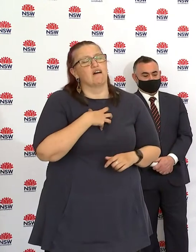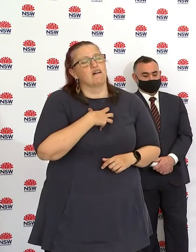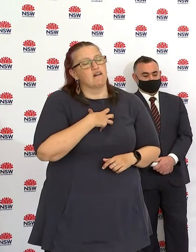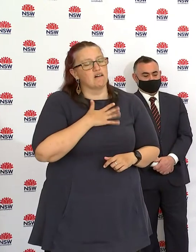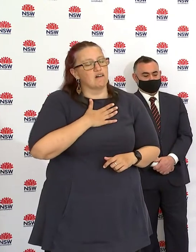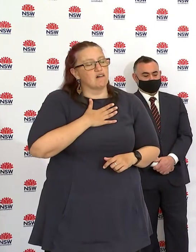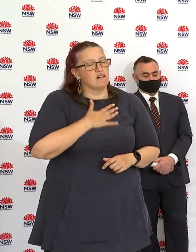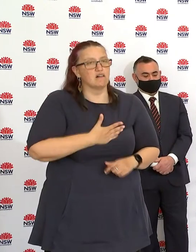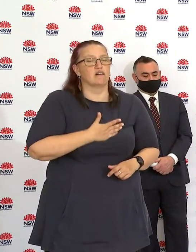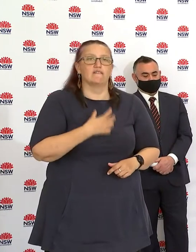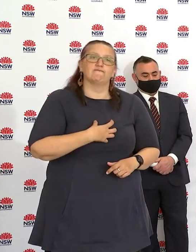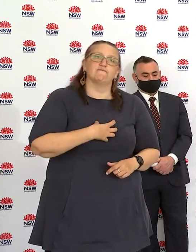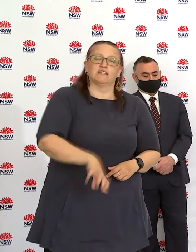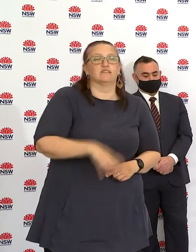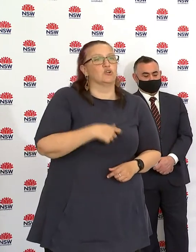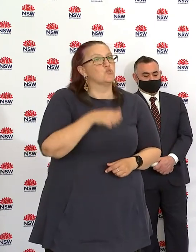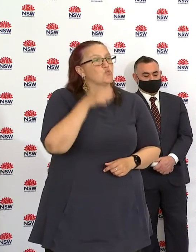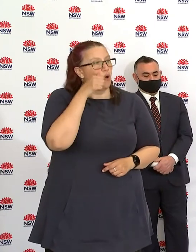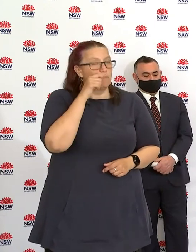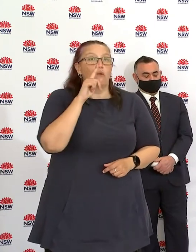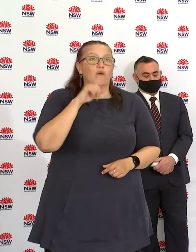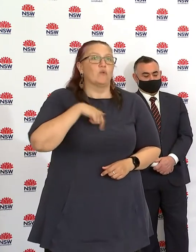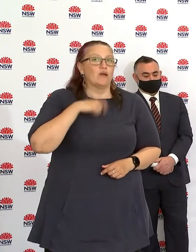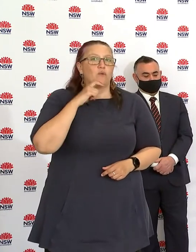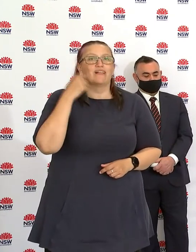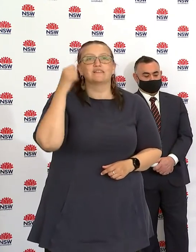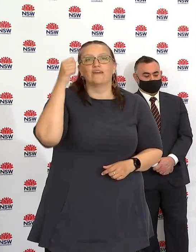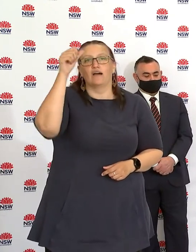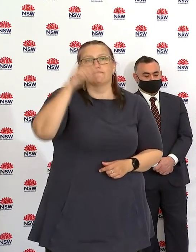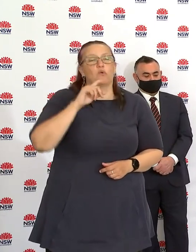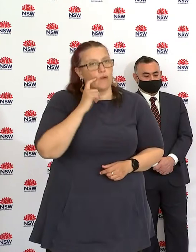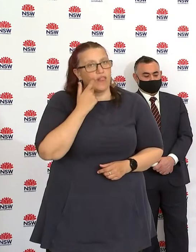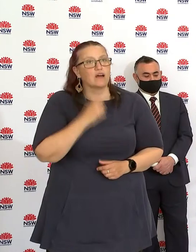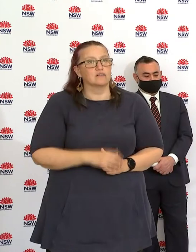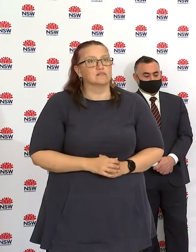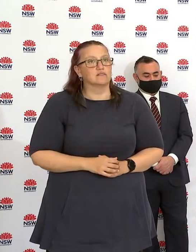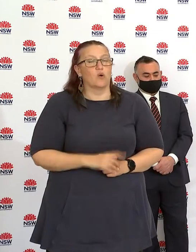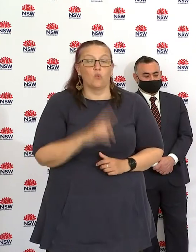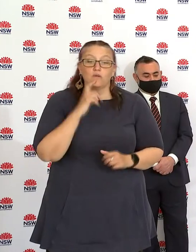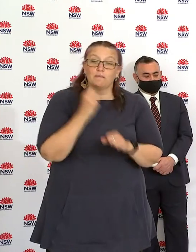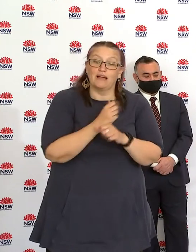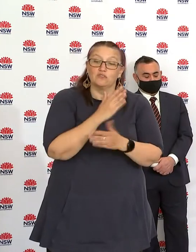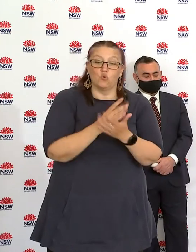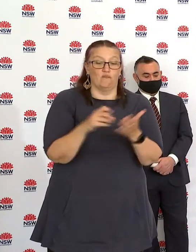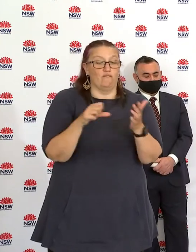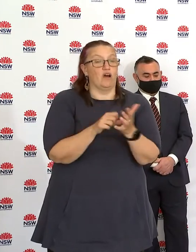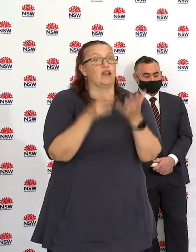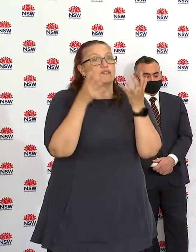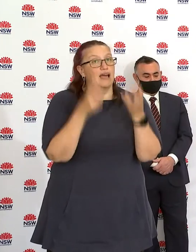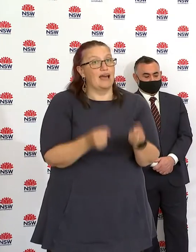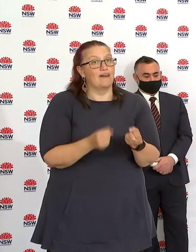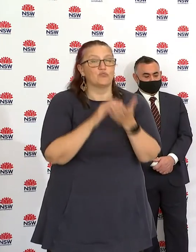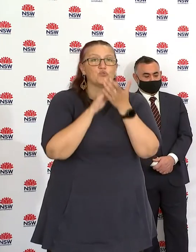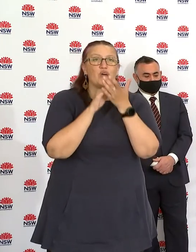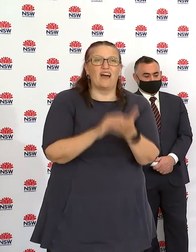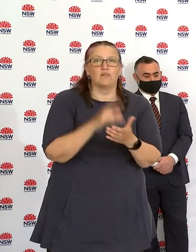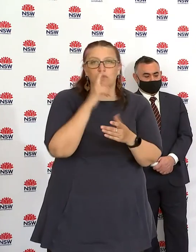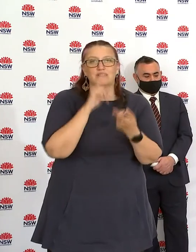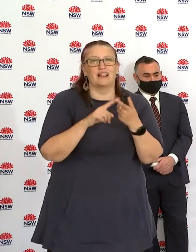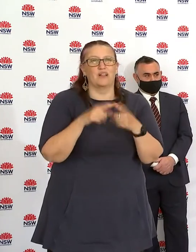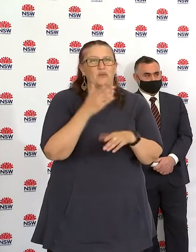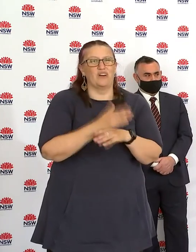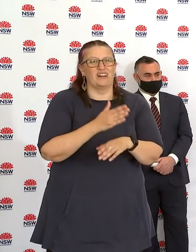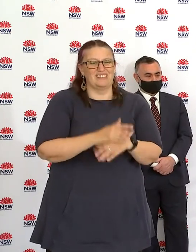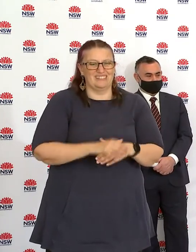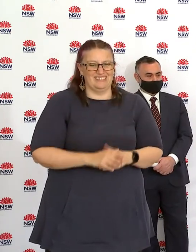We will ensure through our financial support, as the situation evolves, always there to keep people in work and businesses and business right across our state.